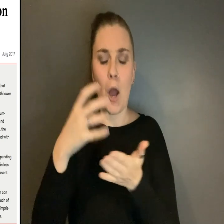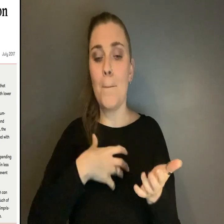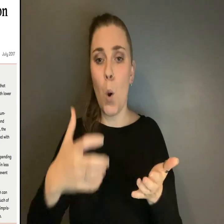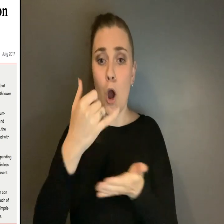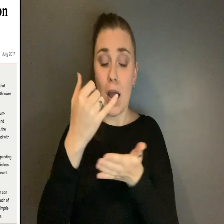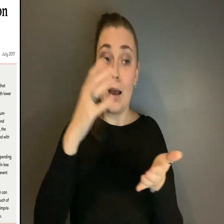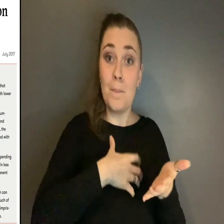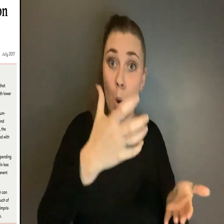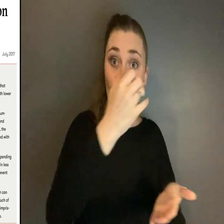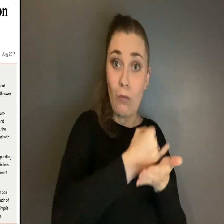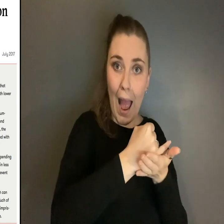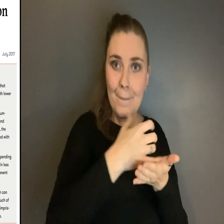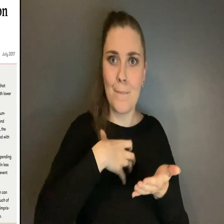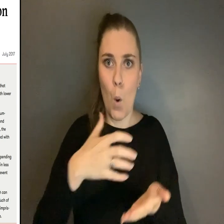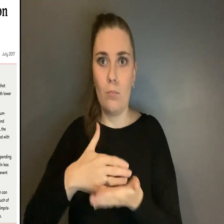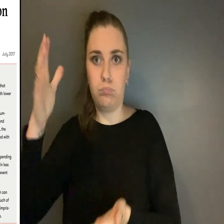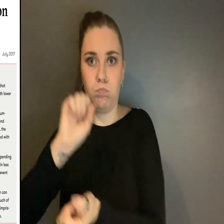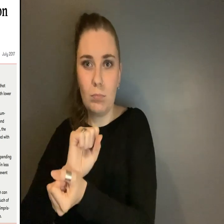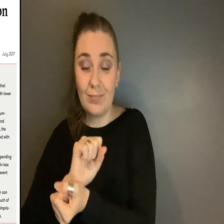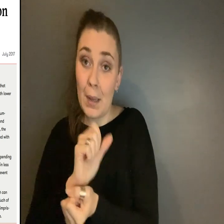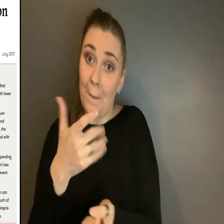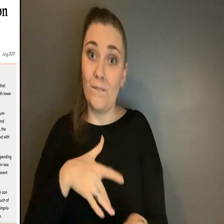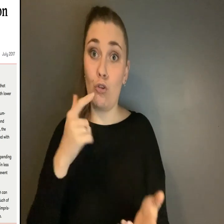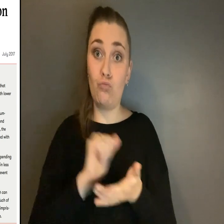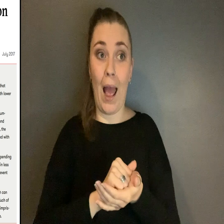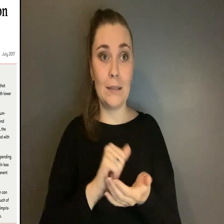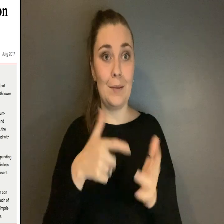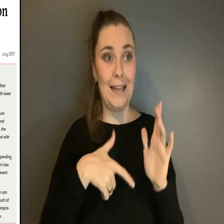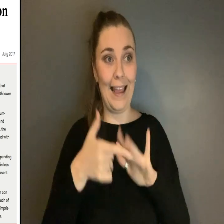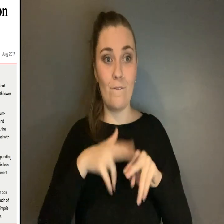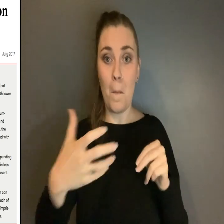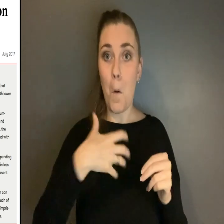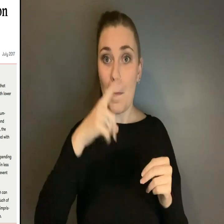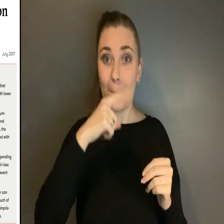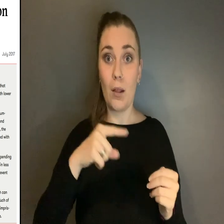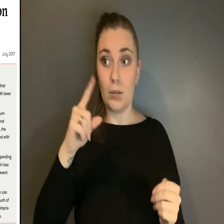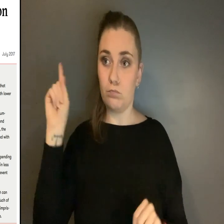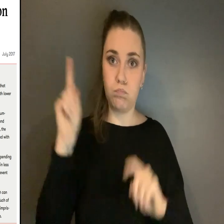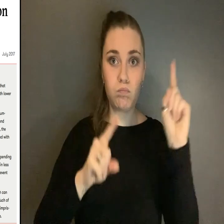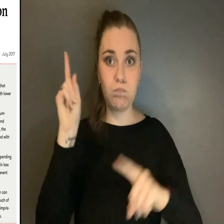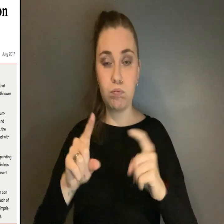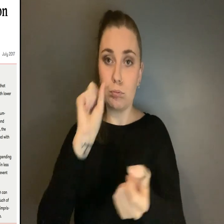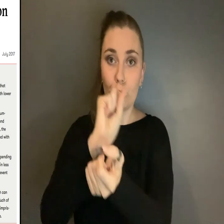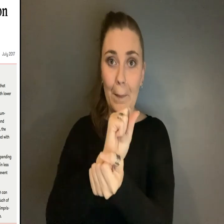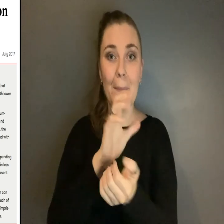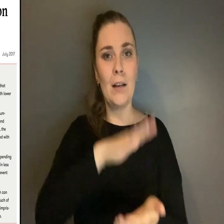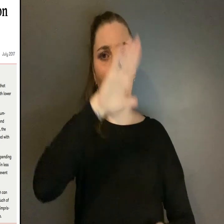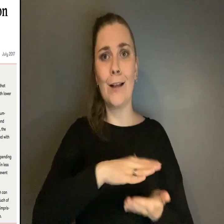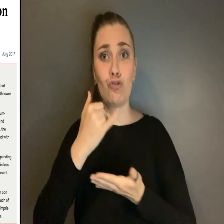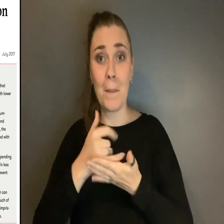It may seem intuitive that increasing incarceration would further reduce crime In reality however,